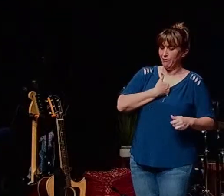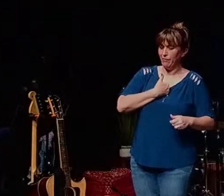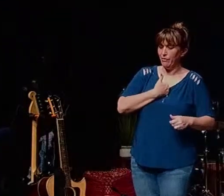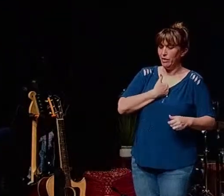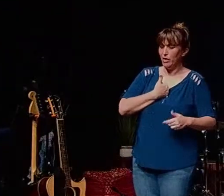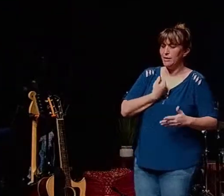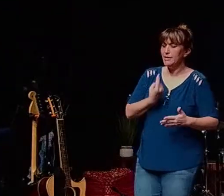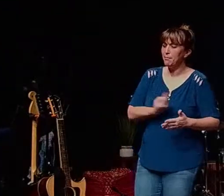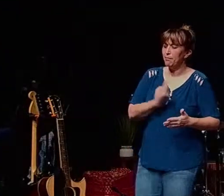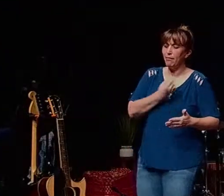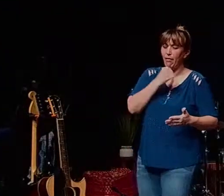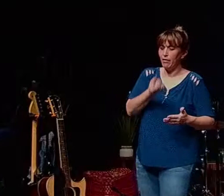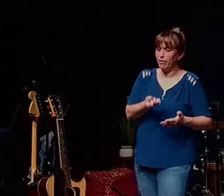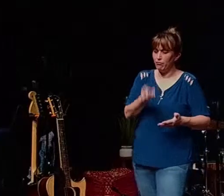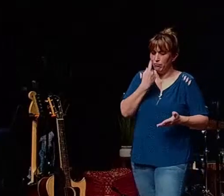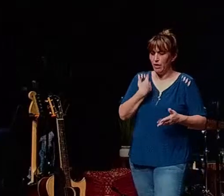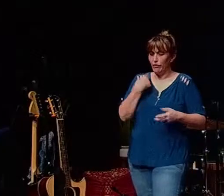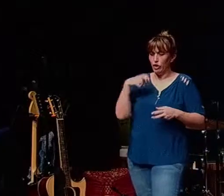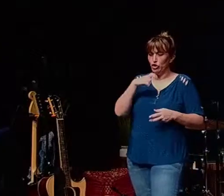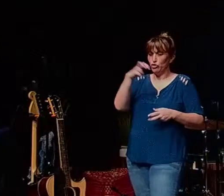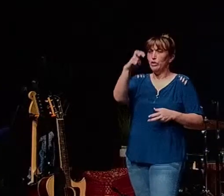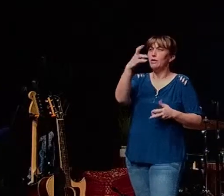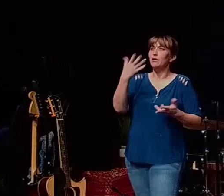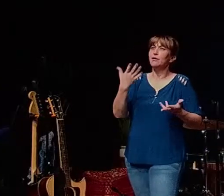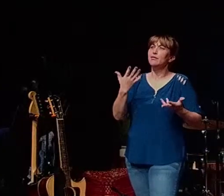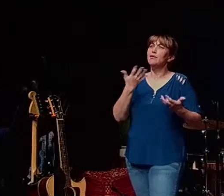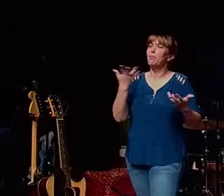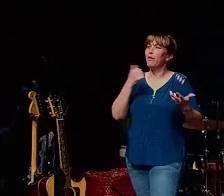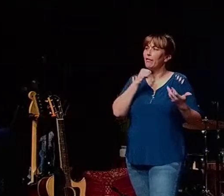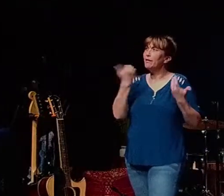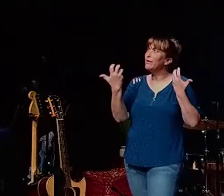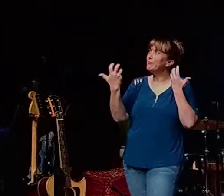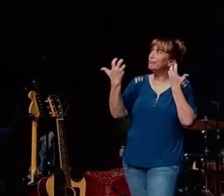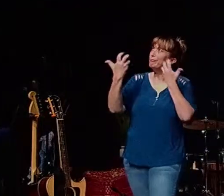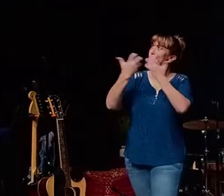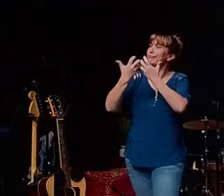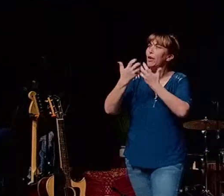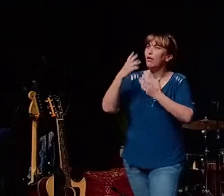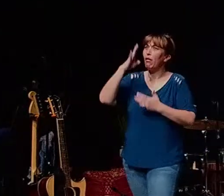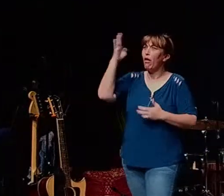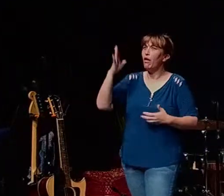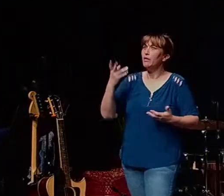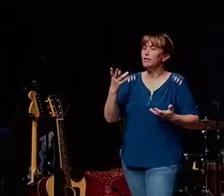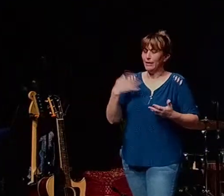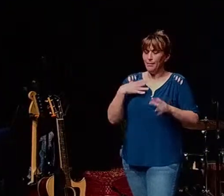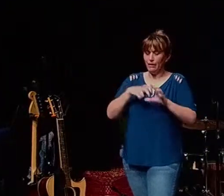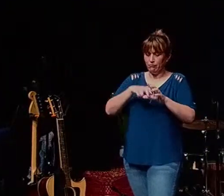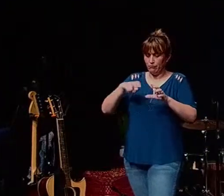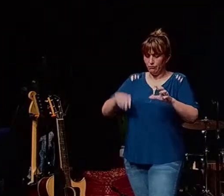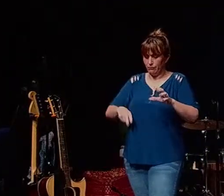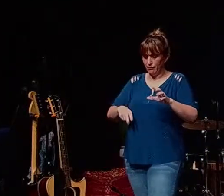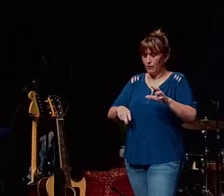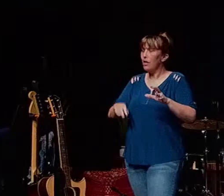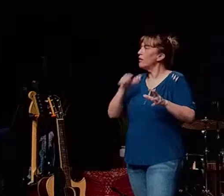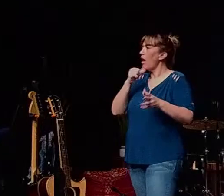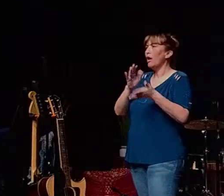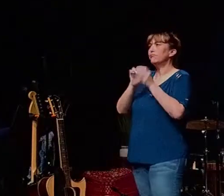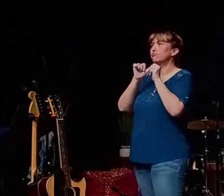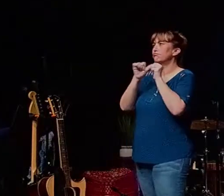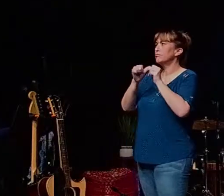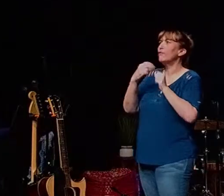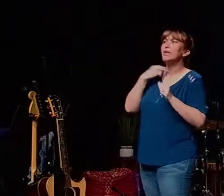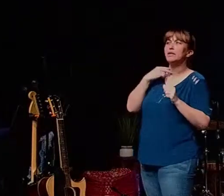something i didn't get in the journey there's something i've misaligned with god with let me step out and not be a victim